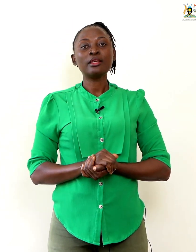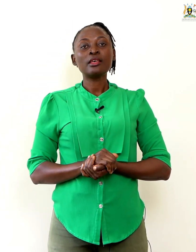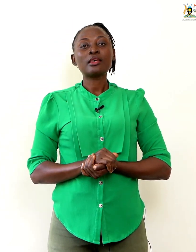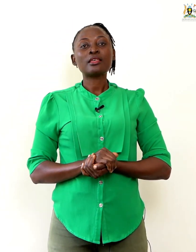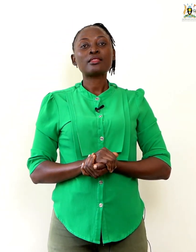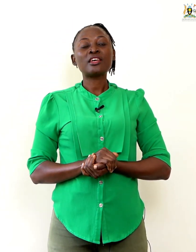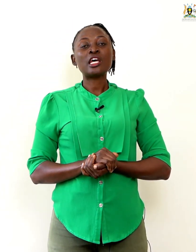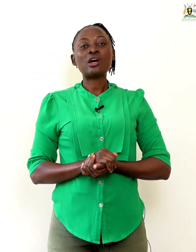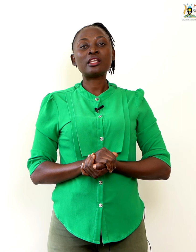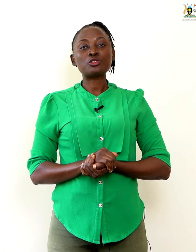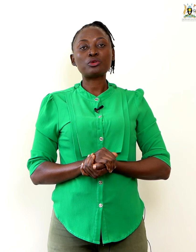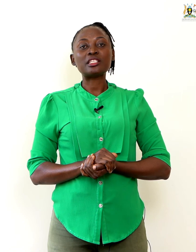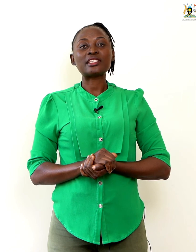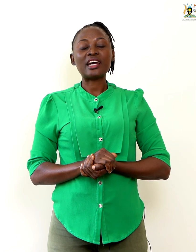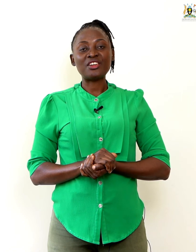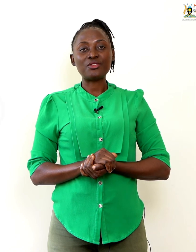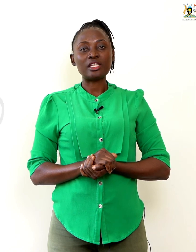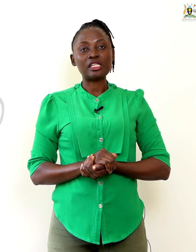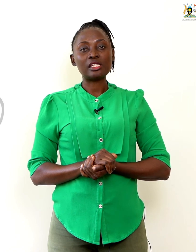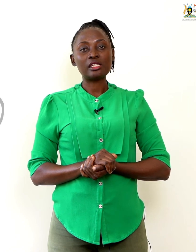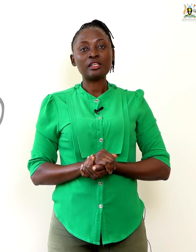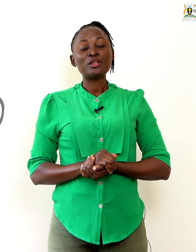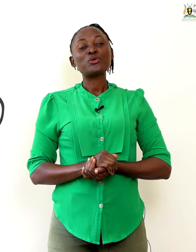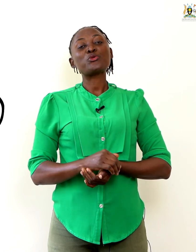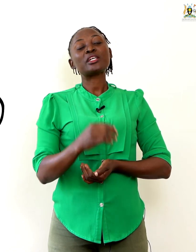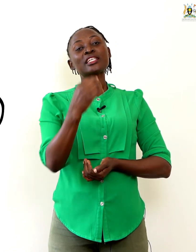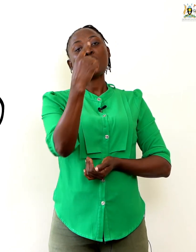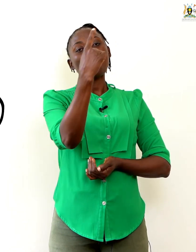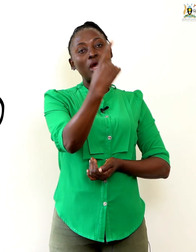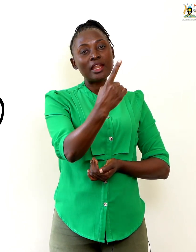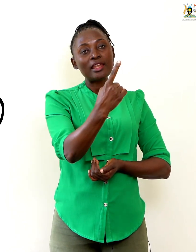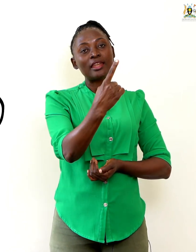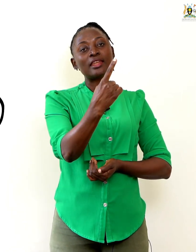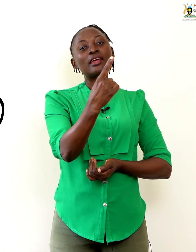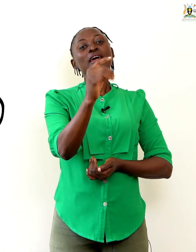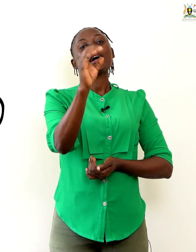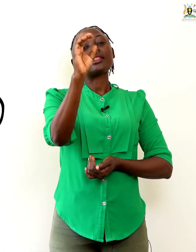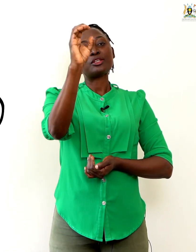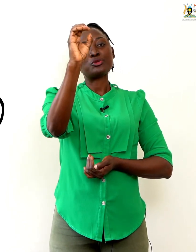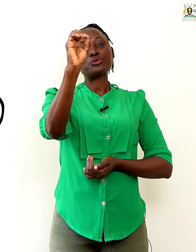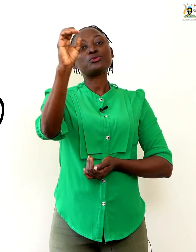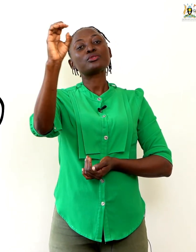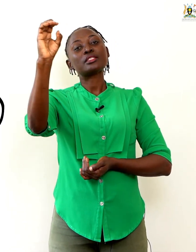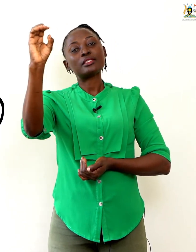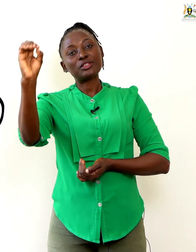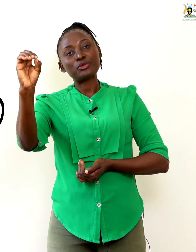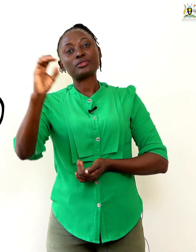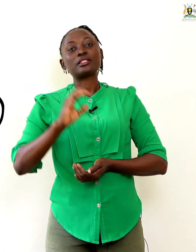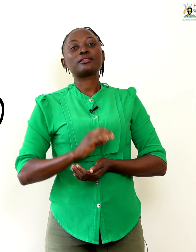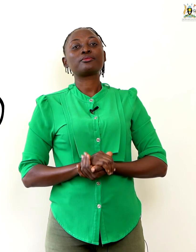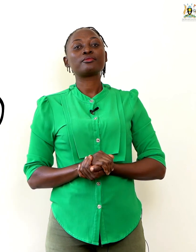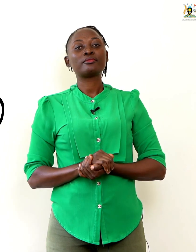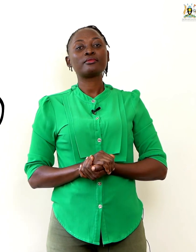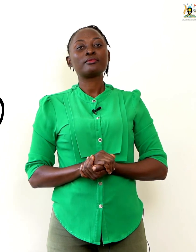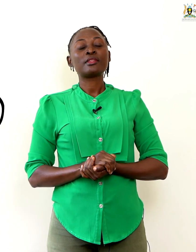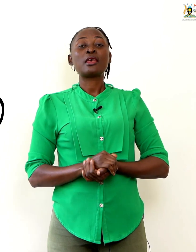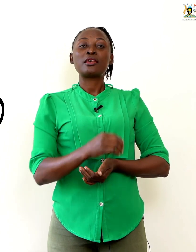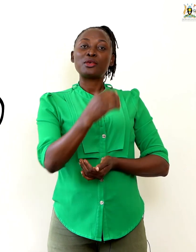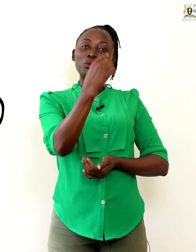Then our last one is 100. We get our 1 and the 2 0s. A